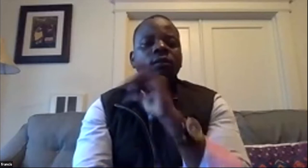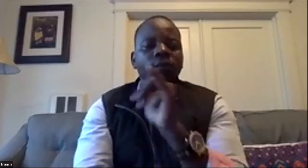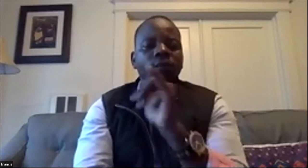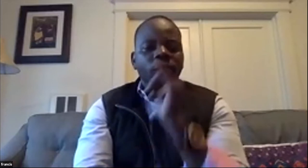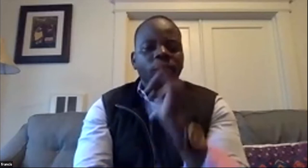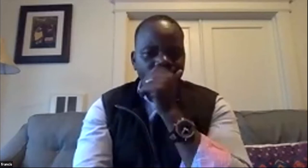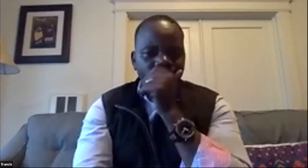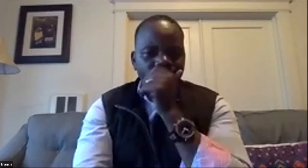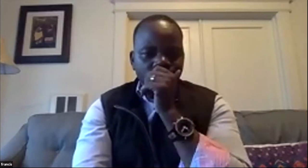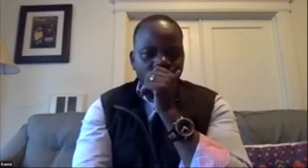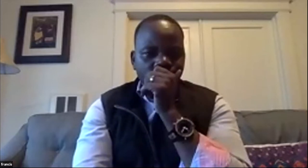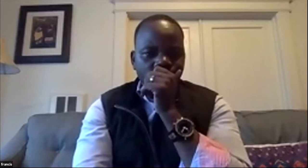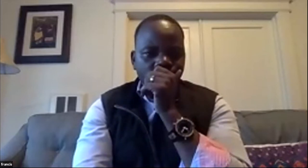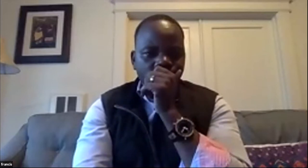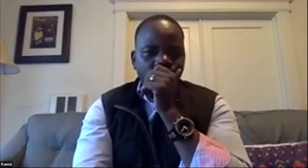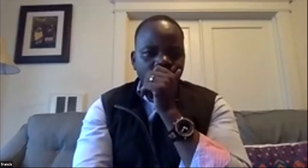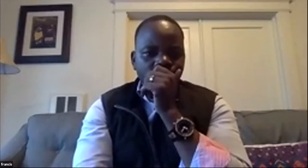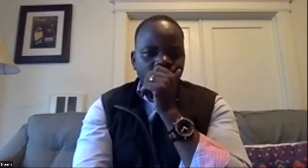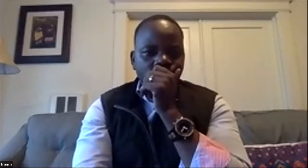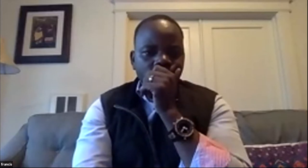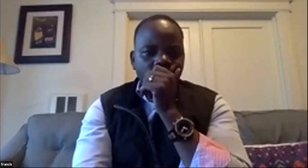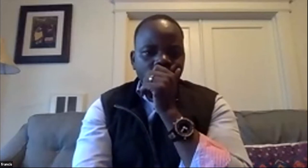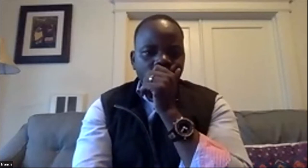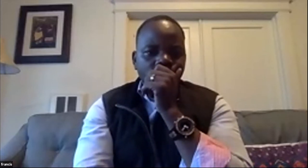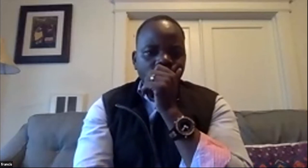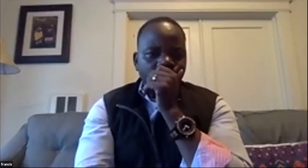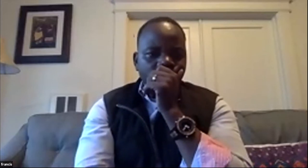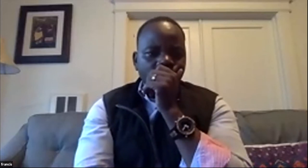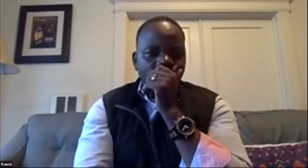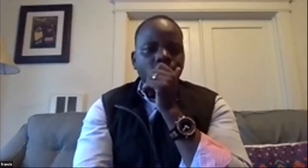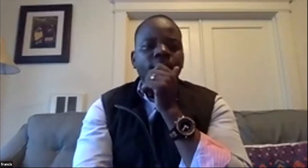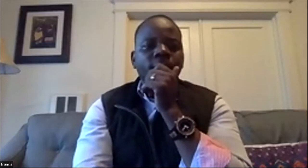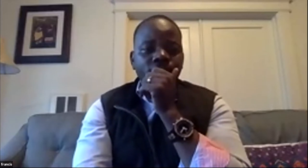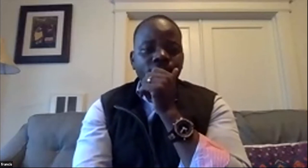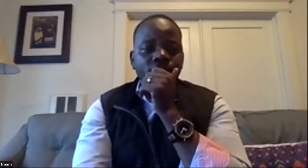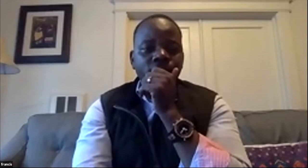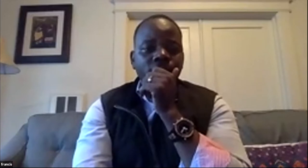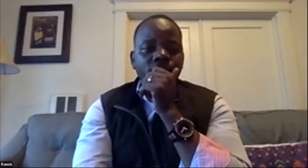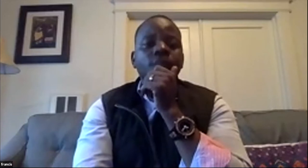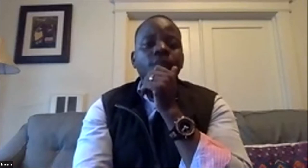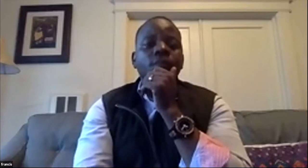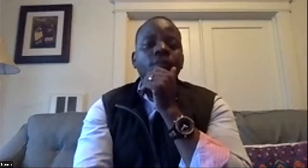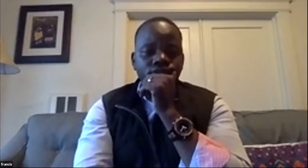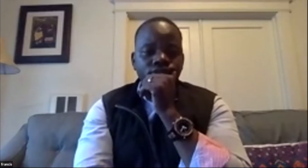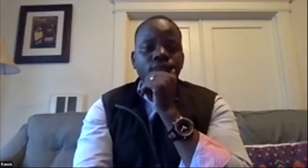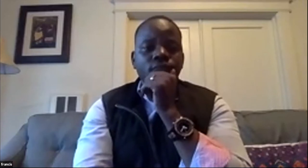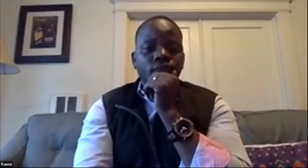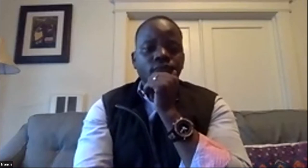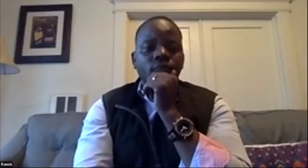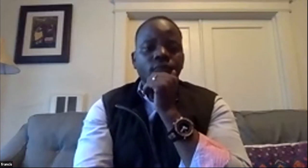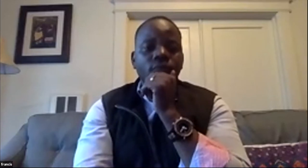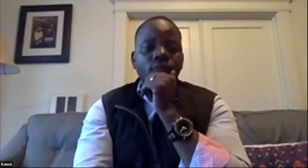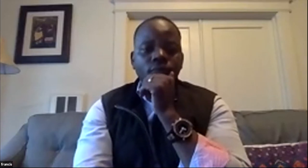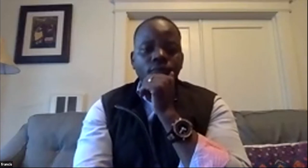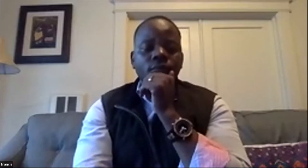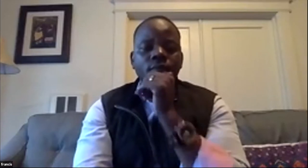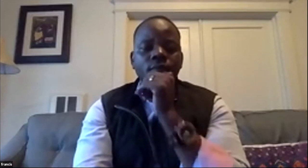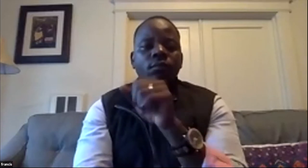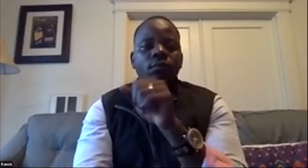honest with the room full of about 100 people so anyway that that he's really helping them with the defenders program